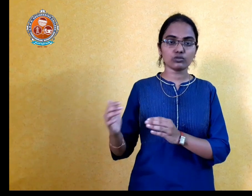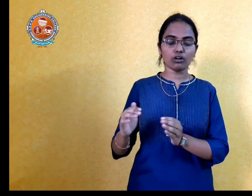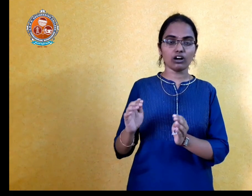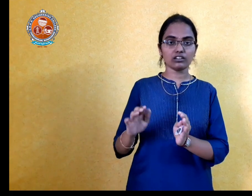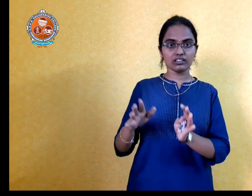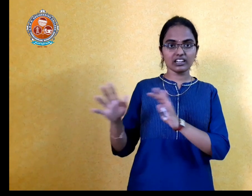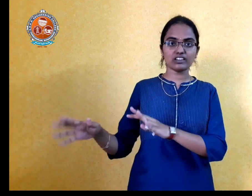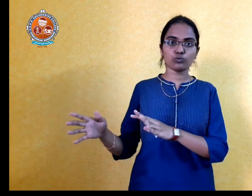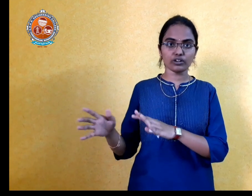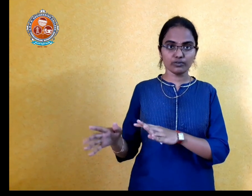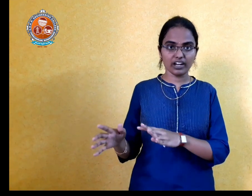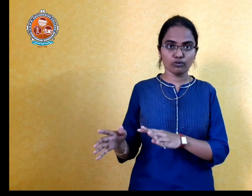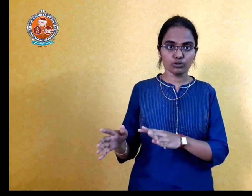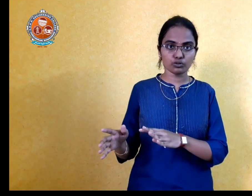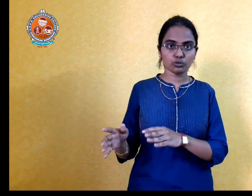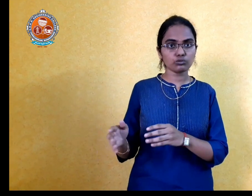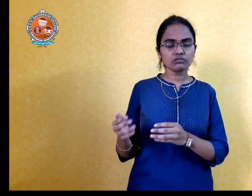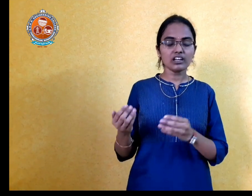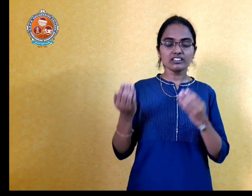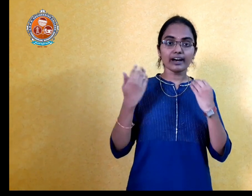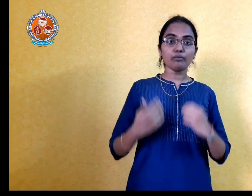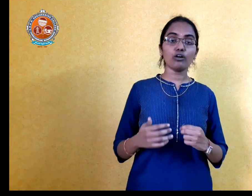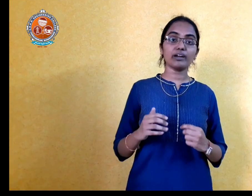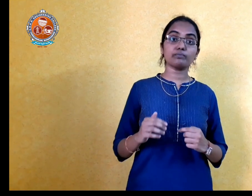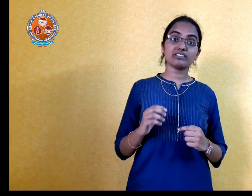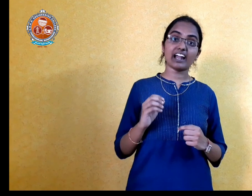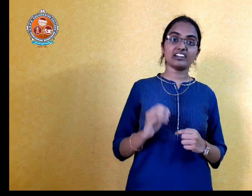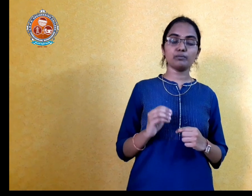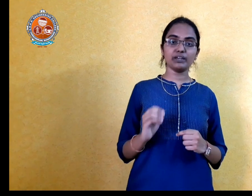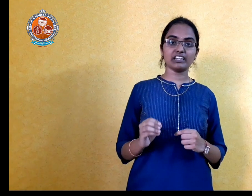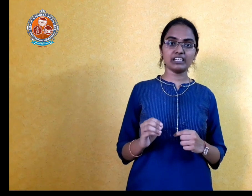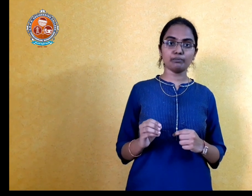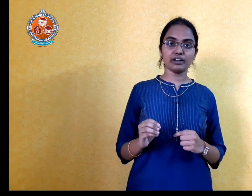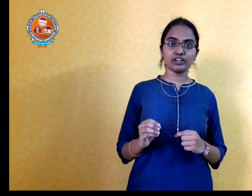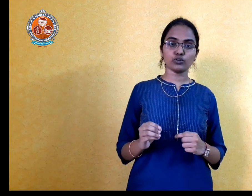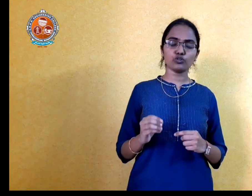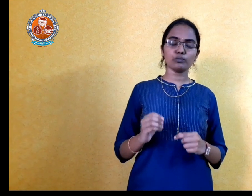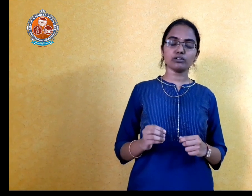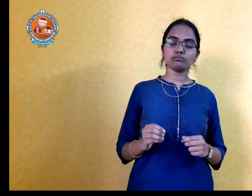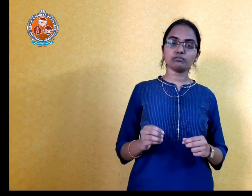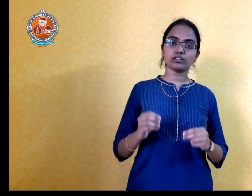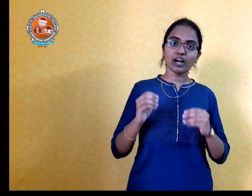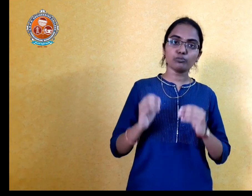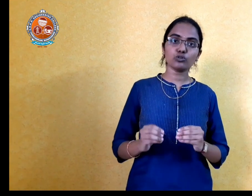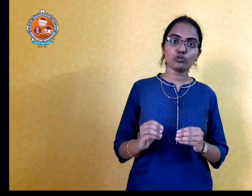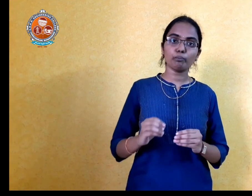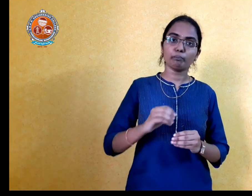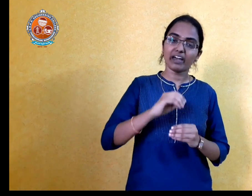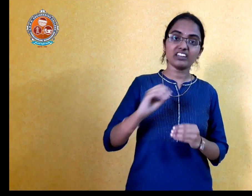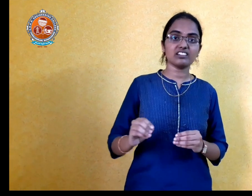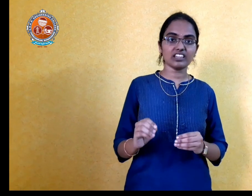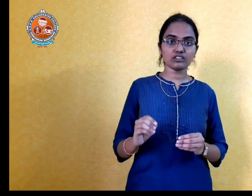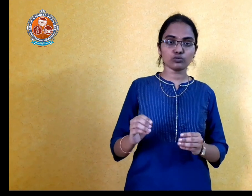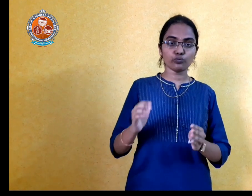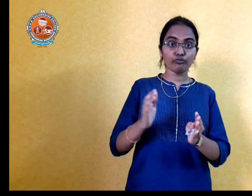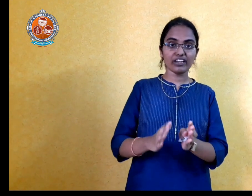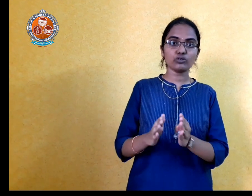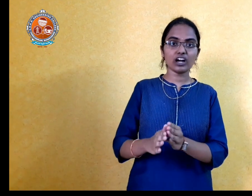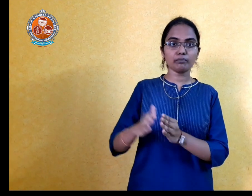the next whatever I want to do somehow I started being independent you will come to know many things when you come